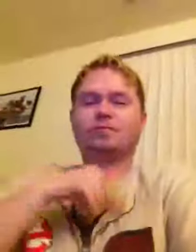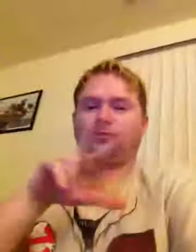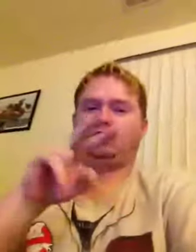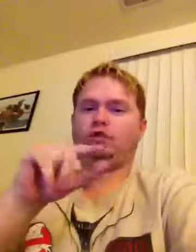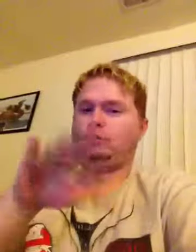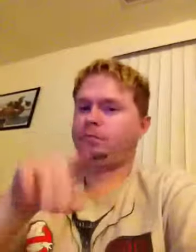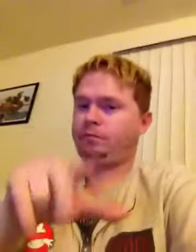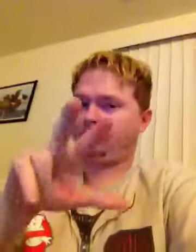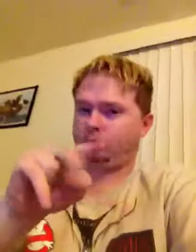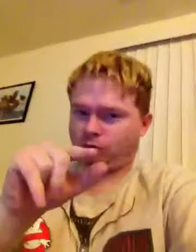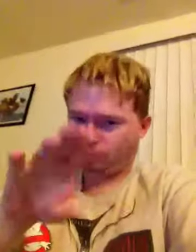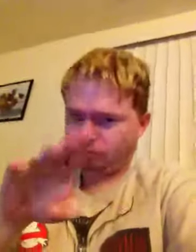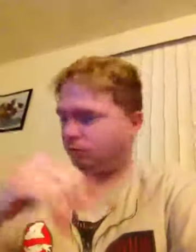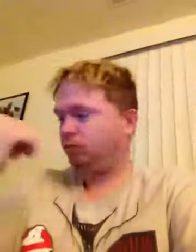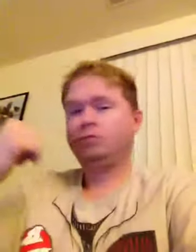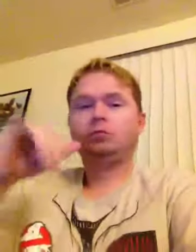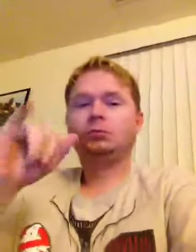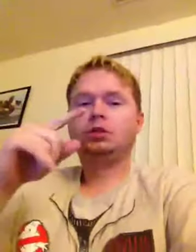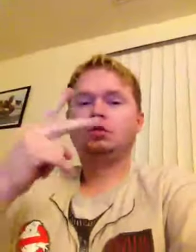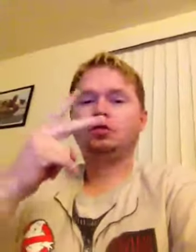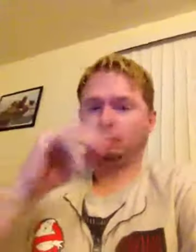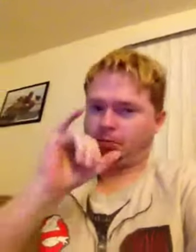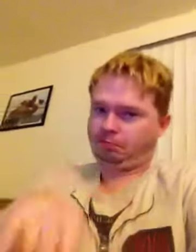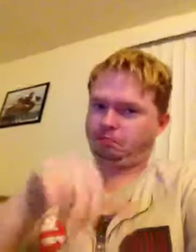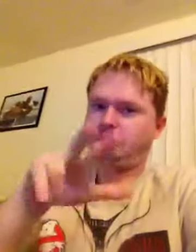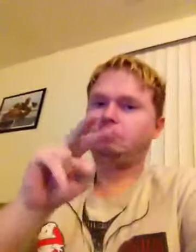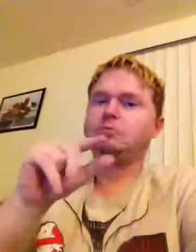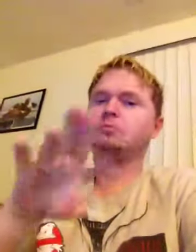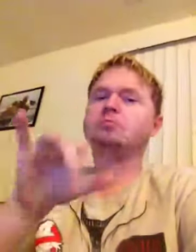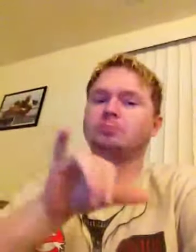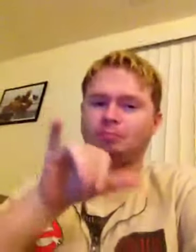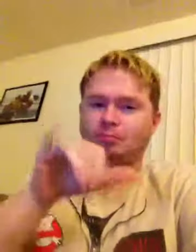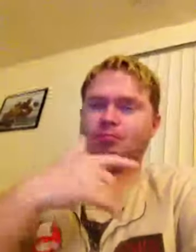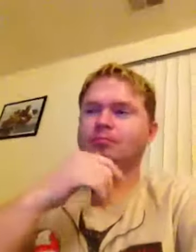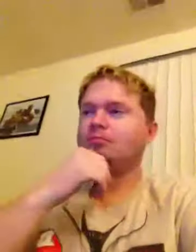Ready to spy some exciting action? Or Eagle Eye is right ahead on DVD on TV.